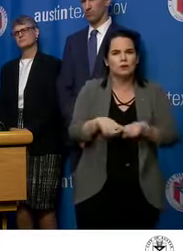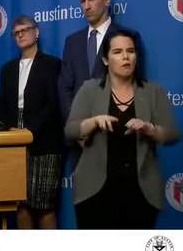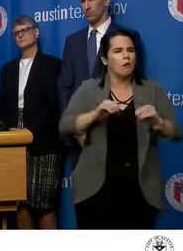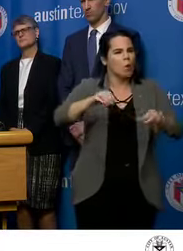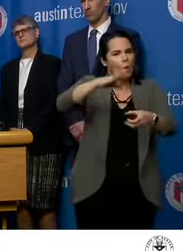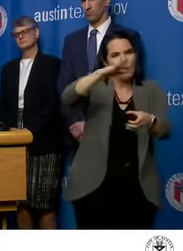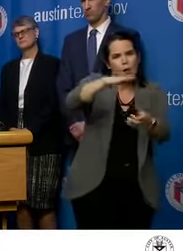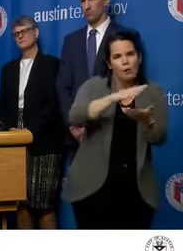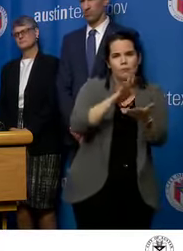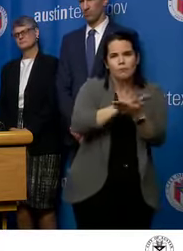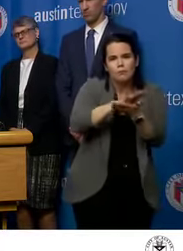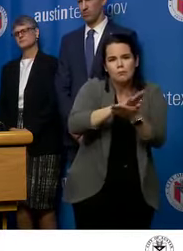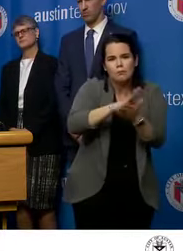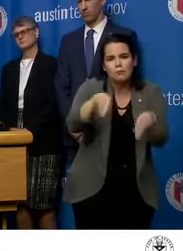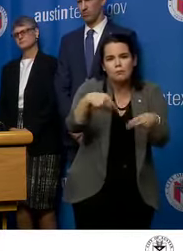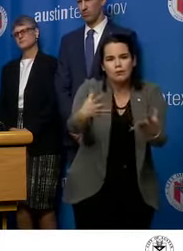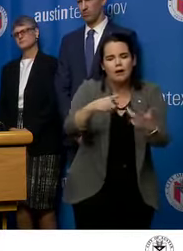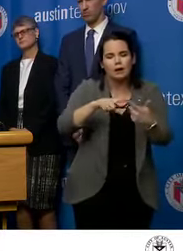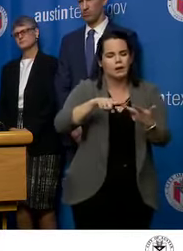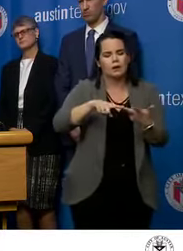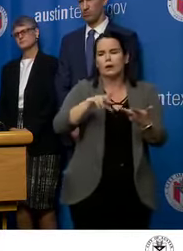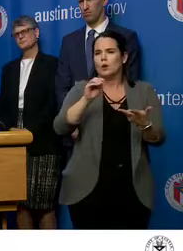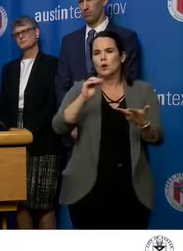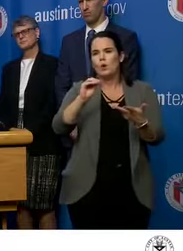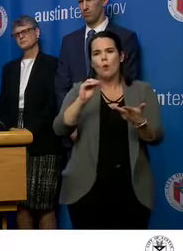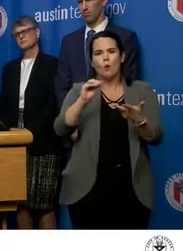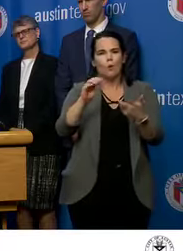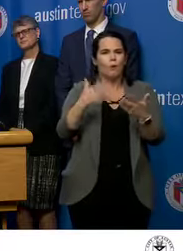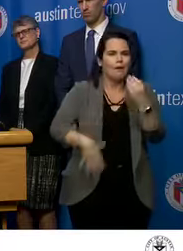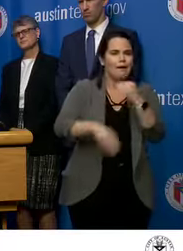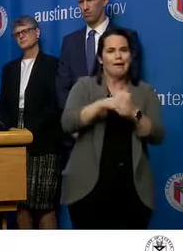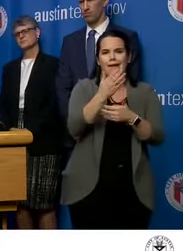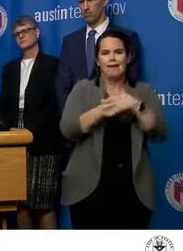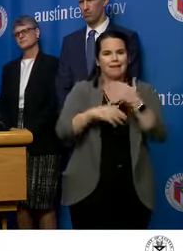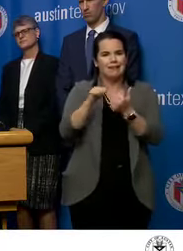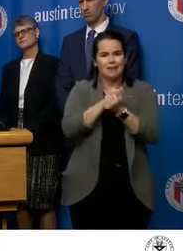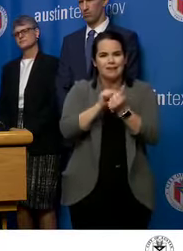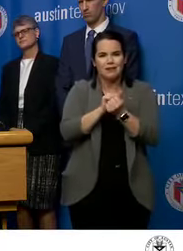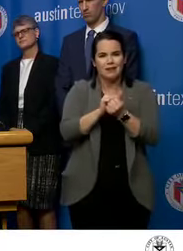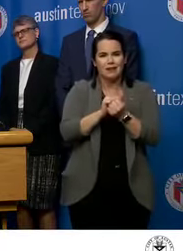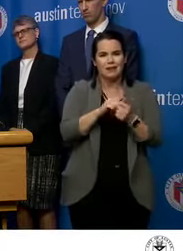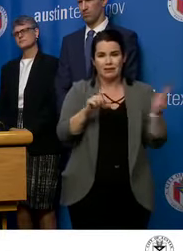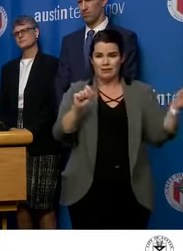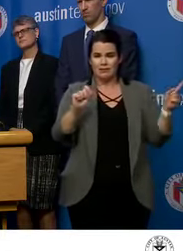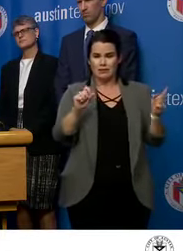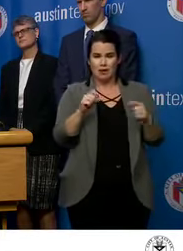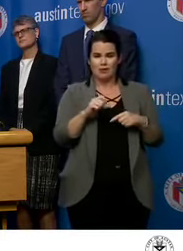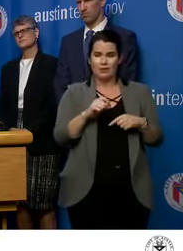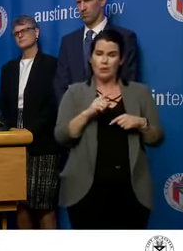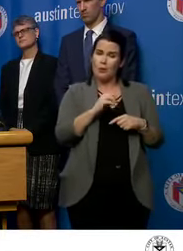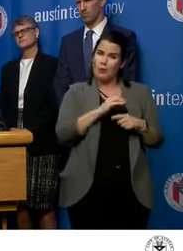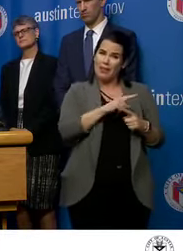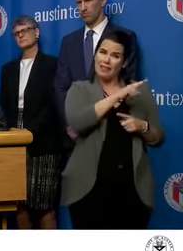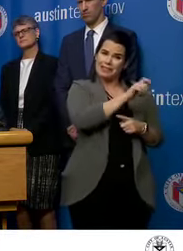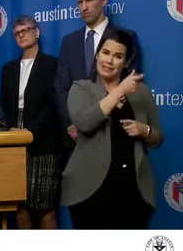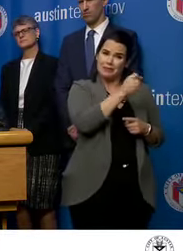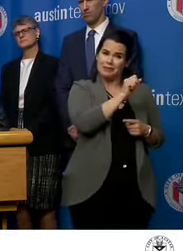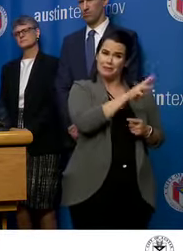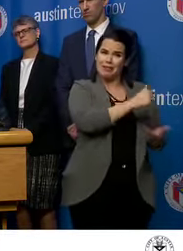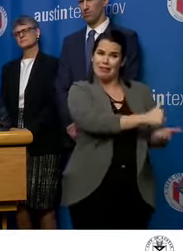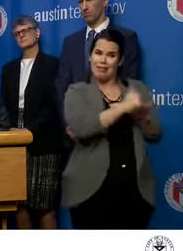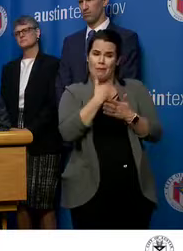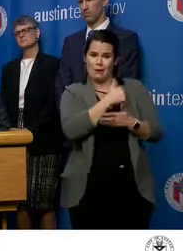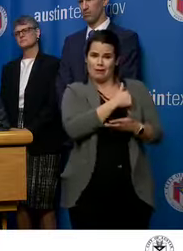hand sanitizer. We won't have those additional mitigation steps that South by Southwest has really been partners with us on. Uh,